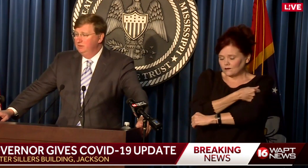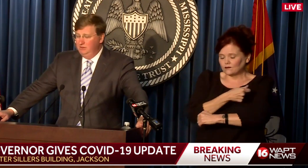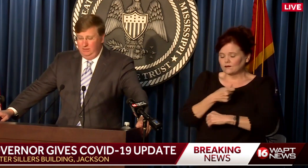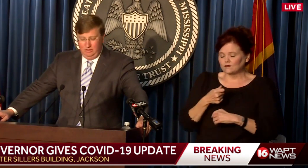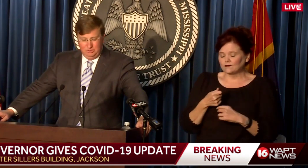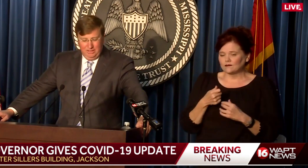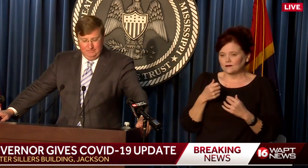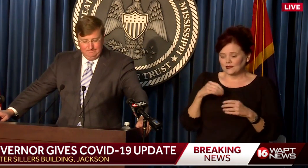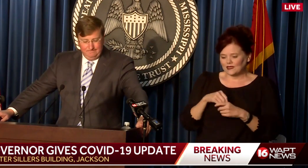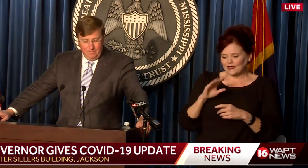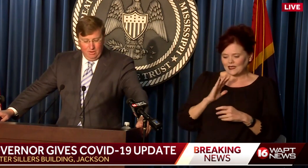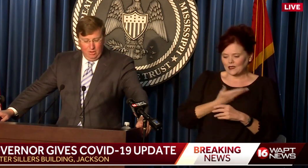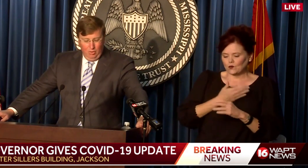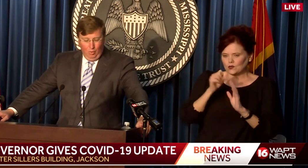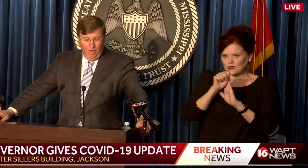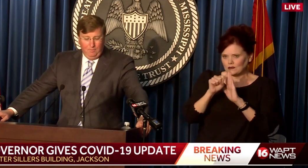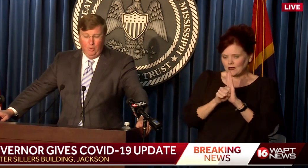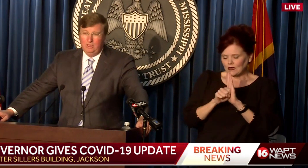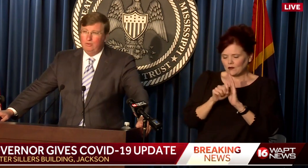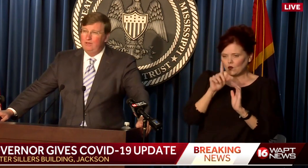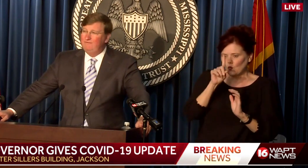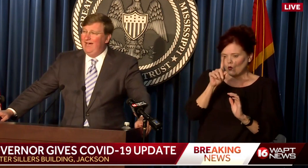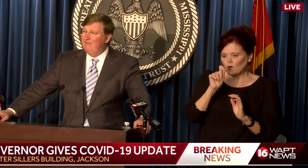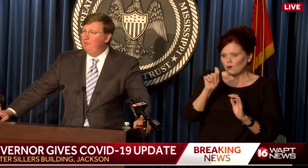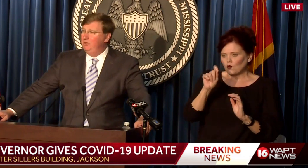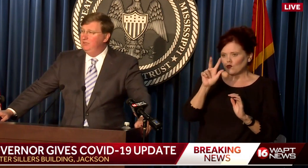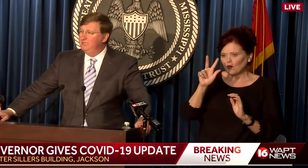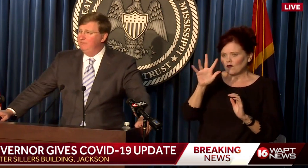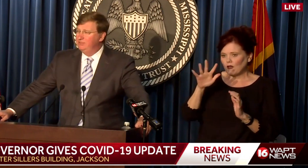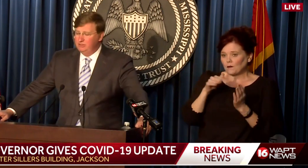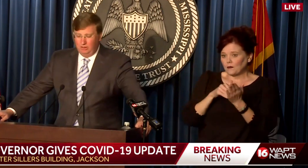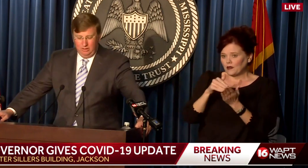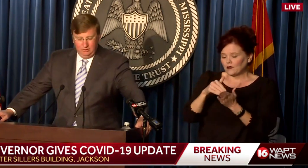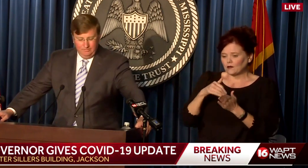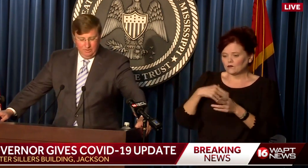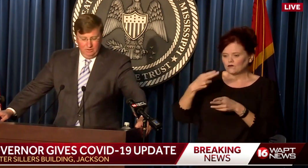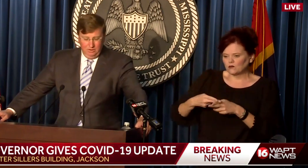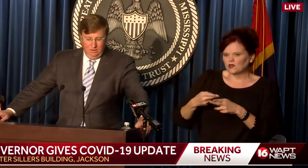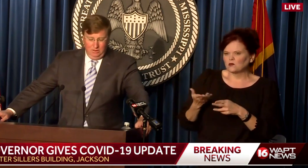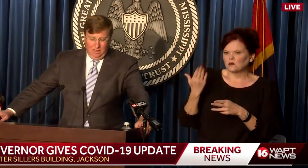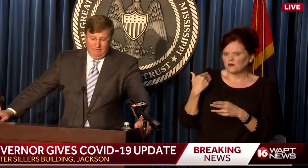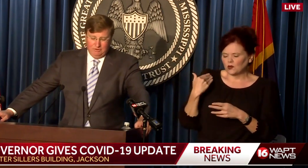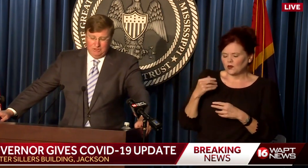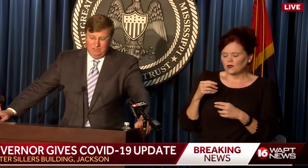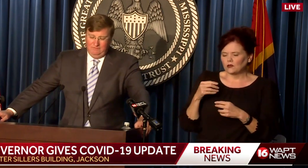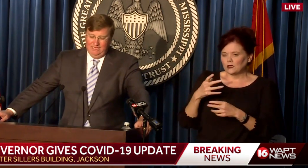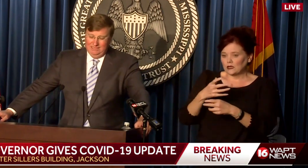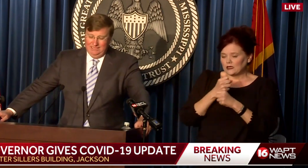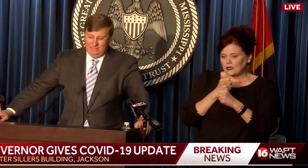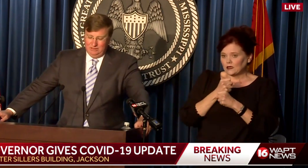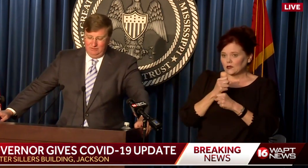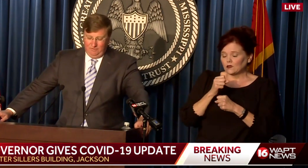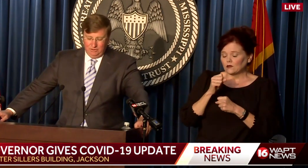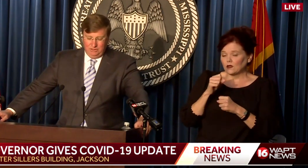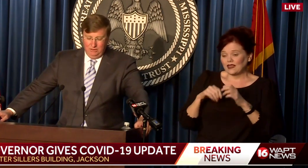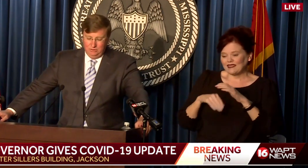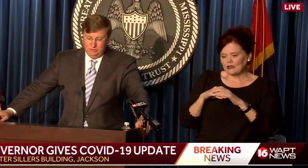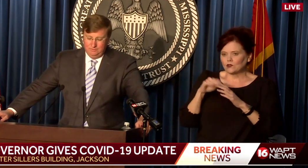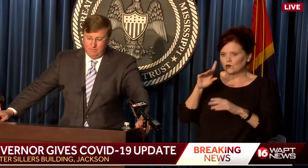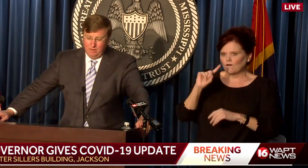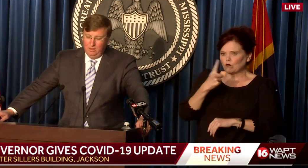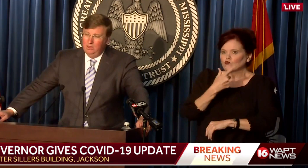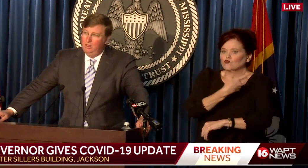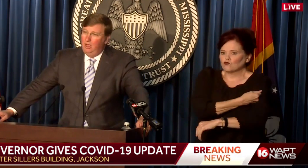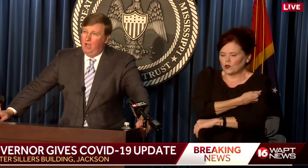administered in our state. 1.35 million, as I mentioned earlier, have received at least the first